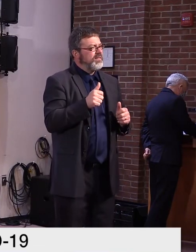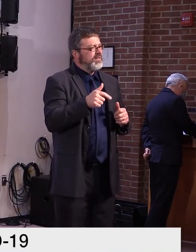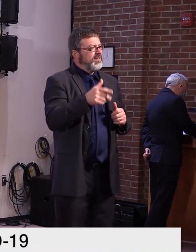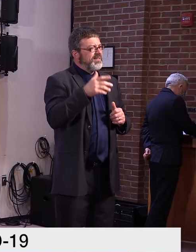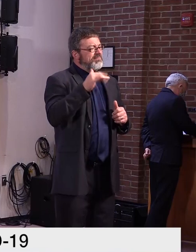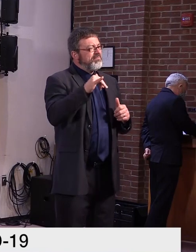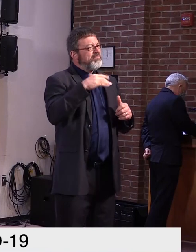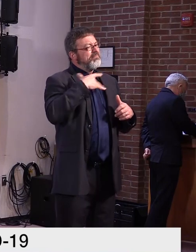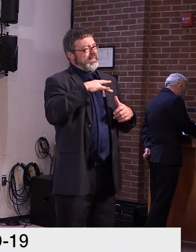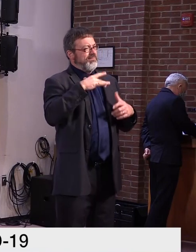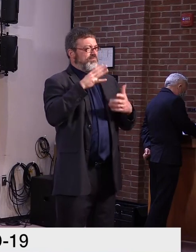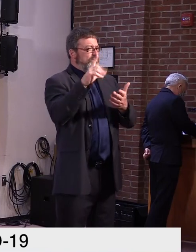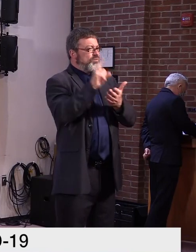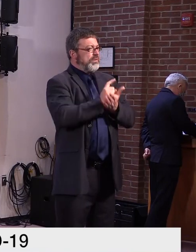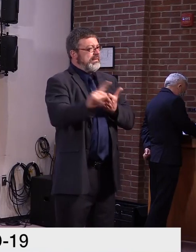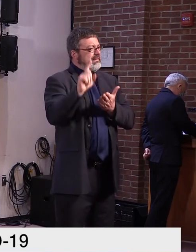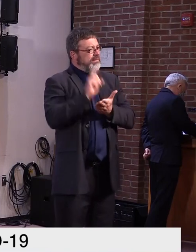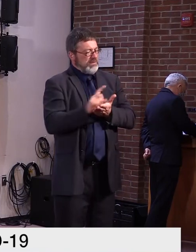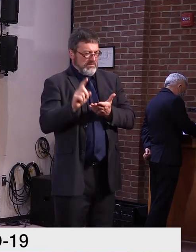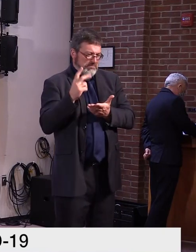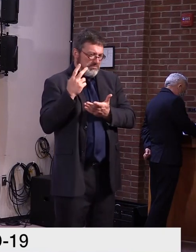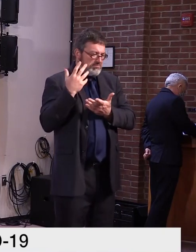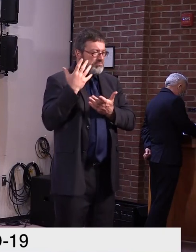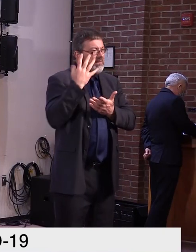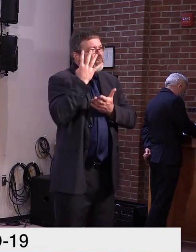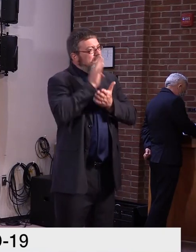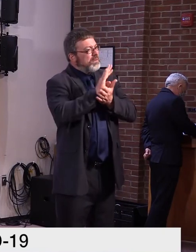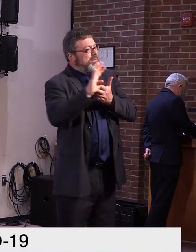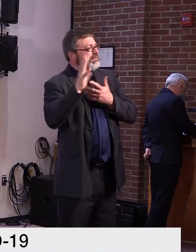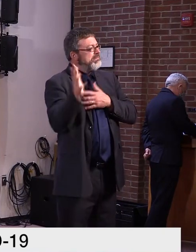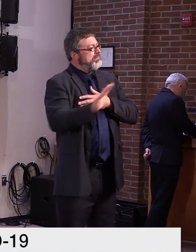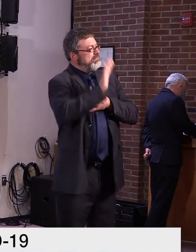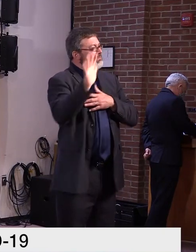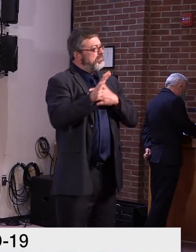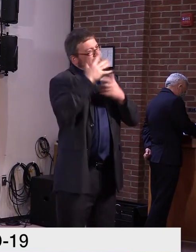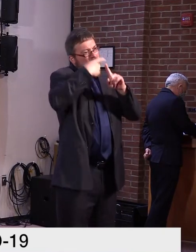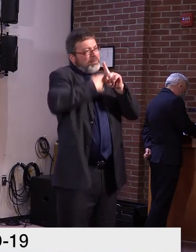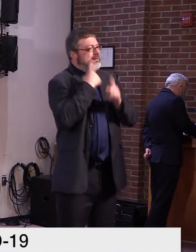they do have to hurry a little bit. I agree. I agree.